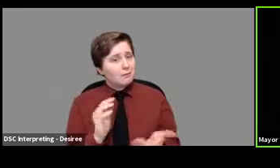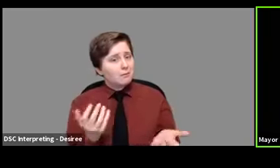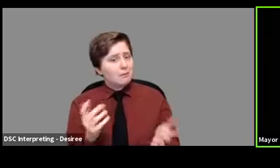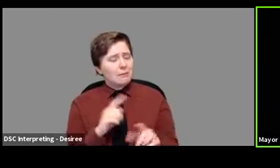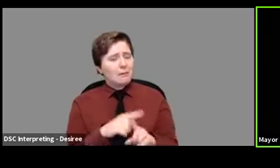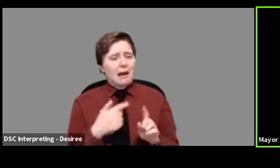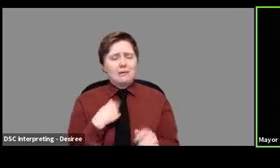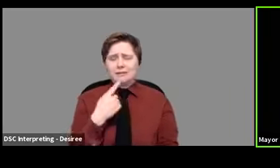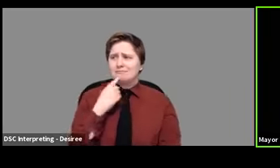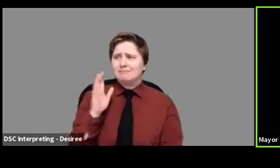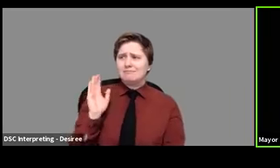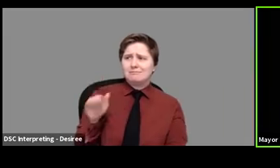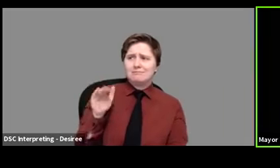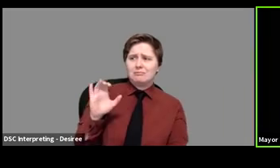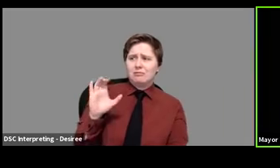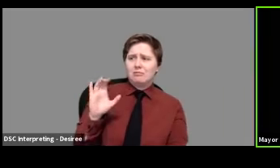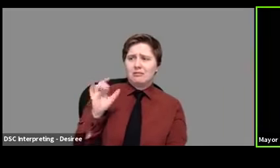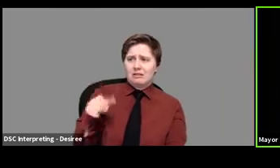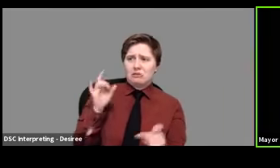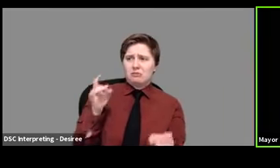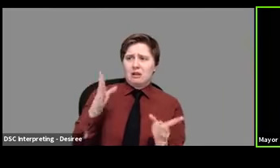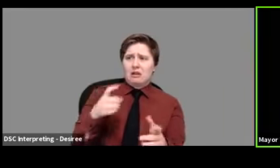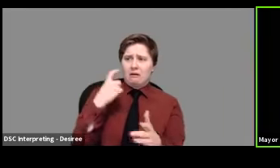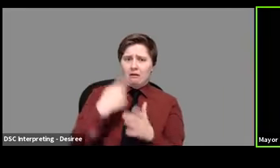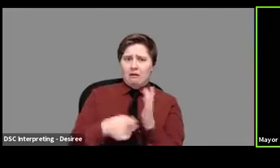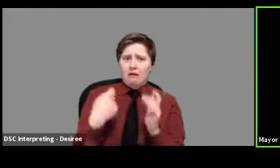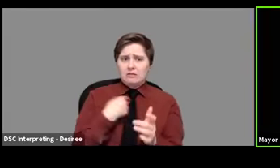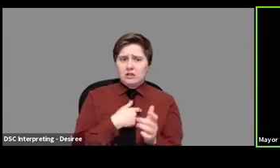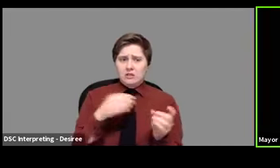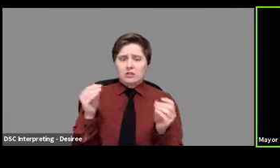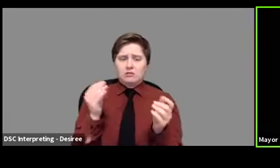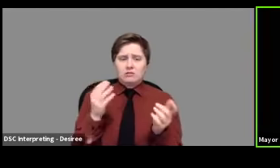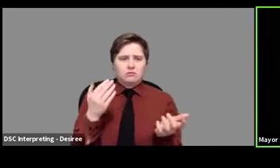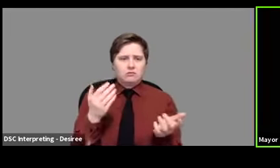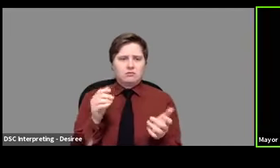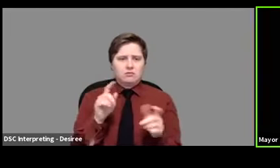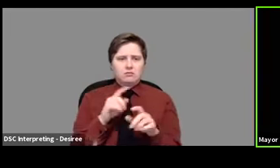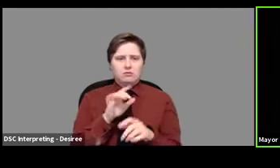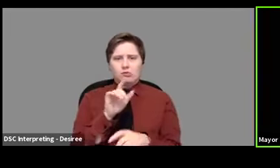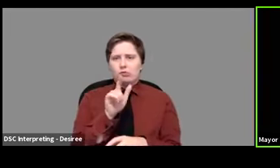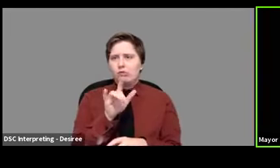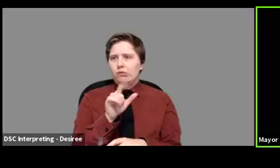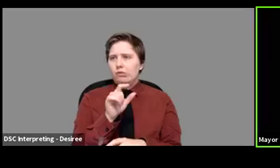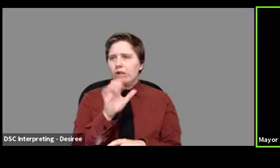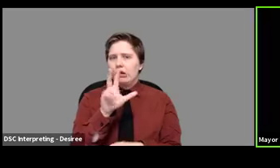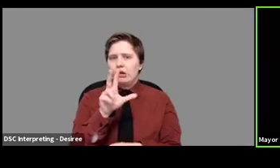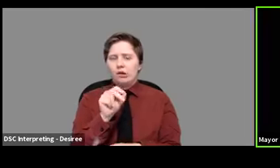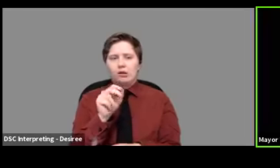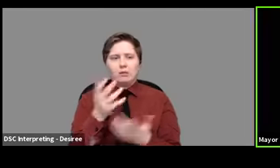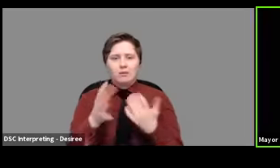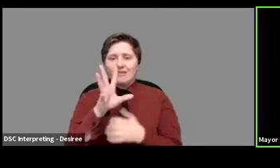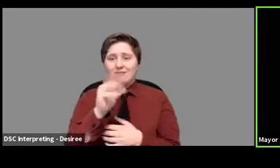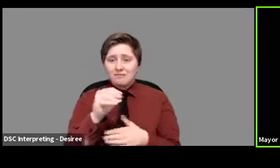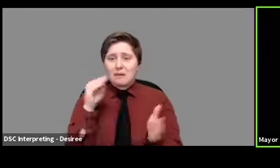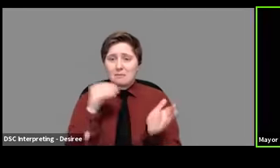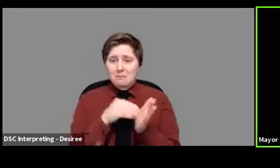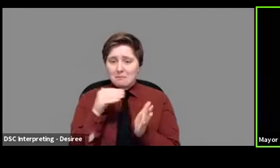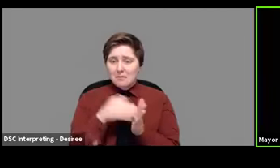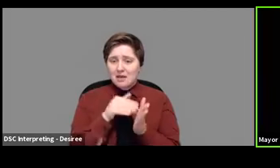might make the argument that the COVID 19 crisis has really cost us, you know, the numbers, 20, 30, 40, maybe $50 million.